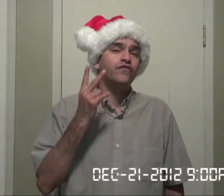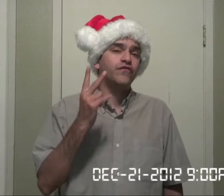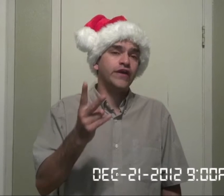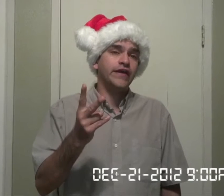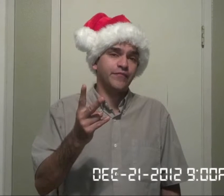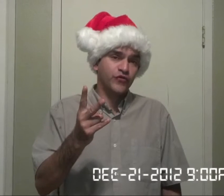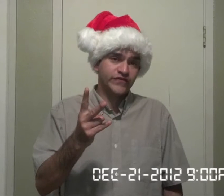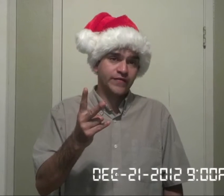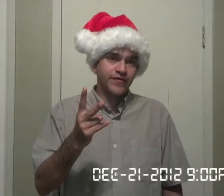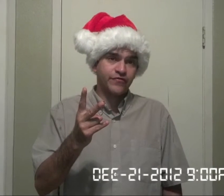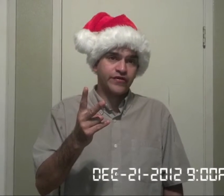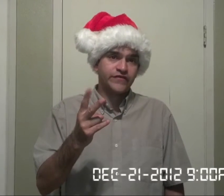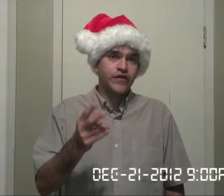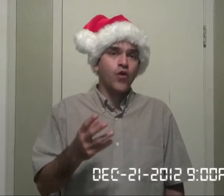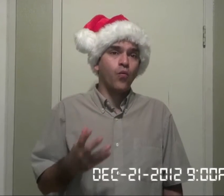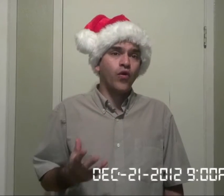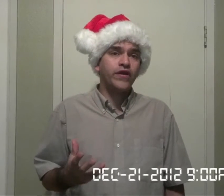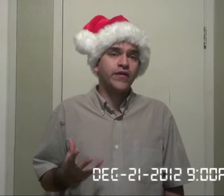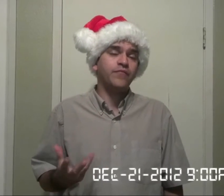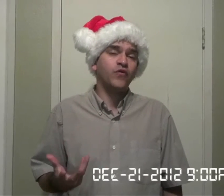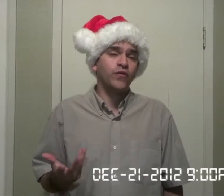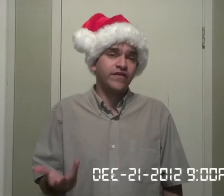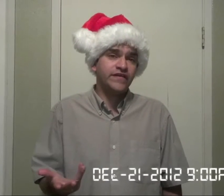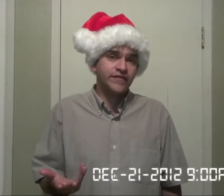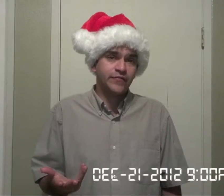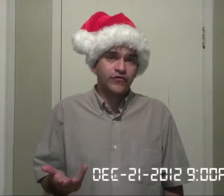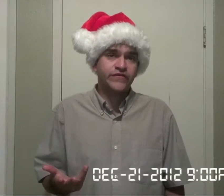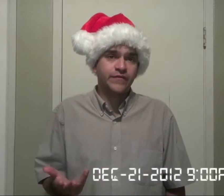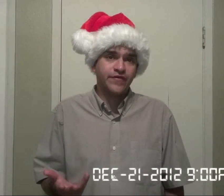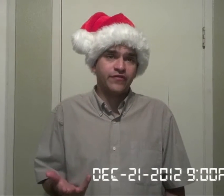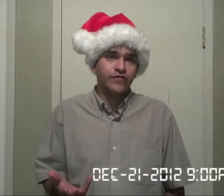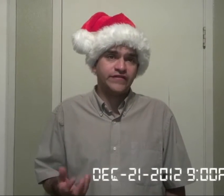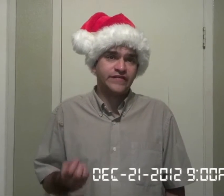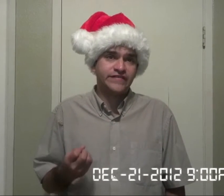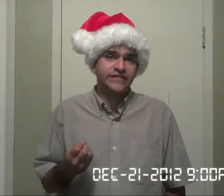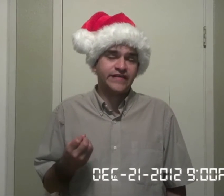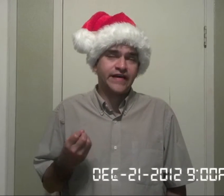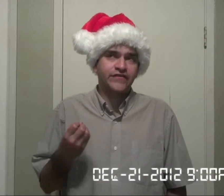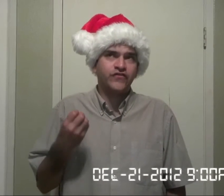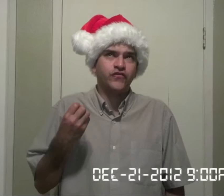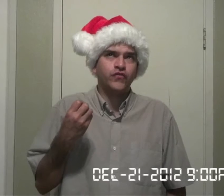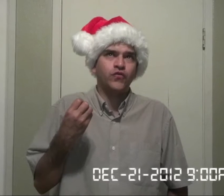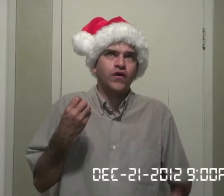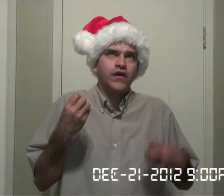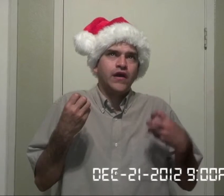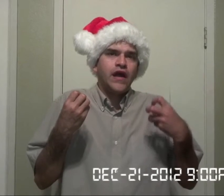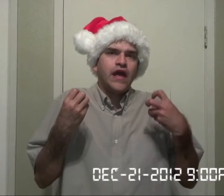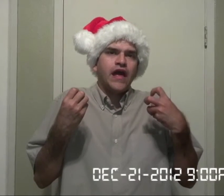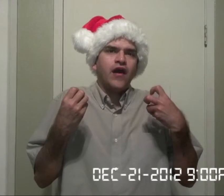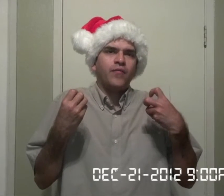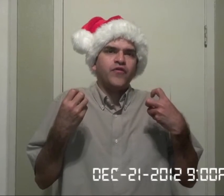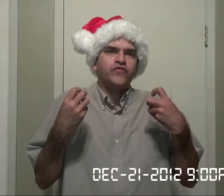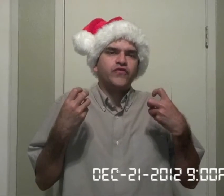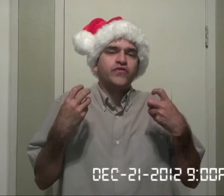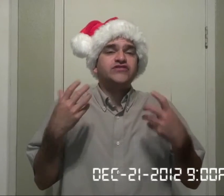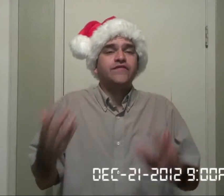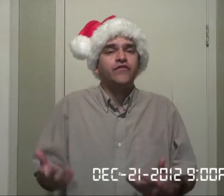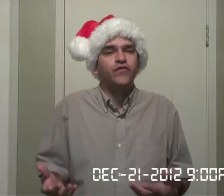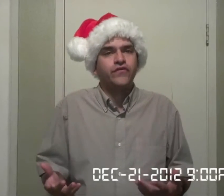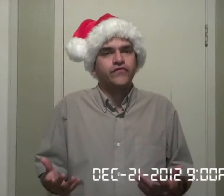free hypnosis mp3s. One of these hypnosis mp3s is designed to help you to achieve your New Year's